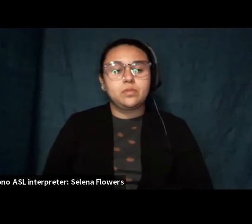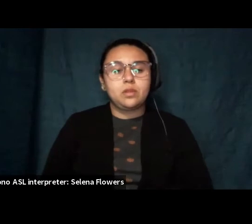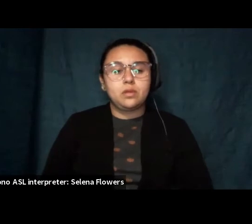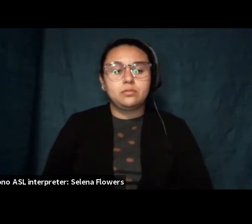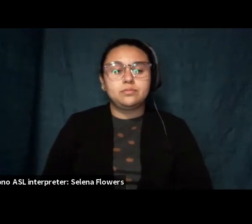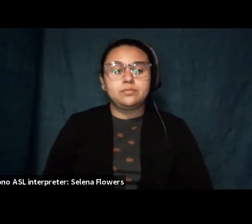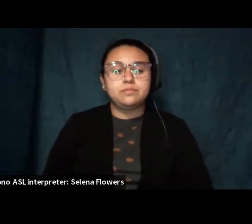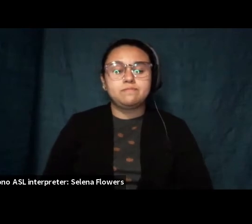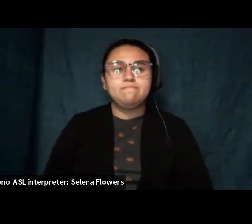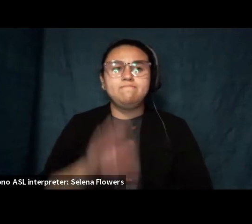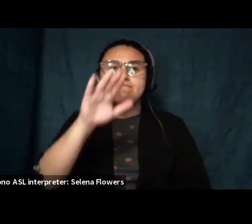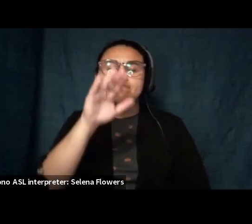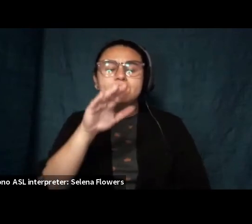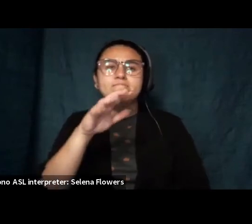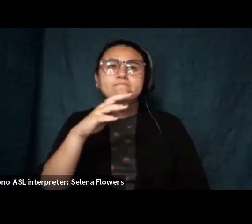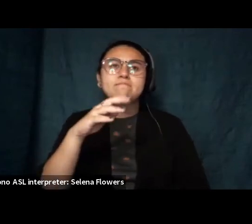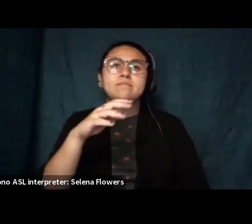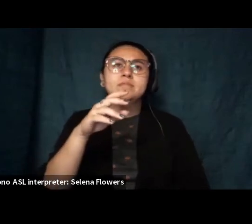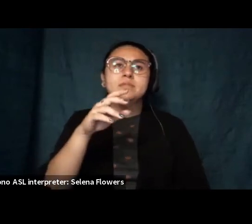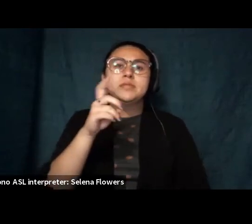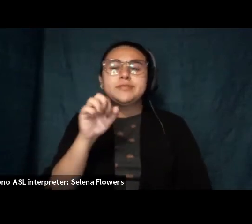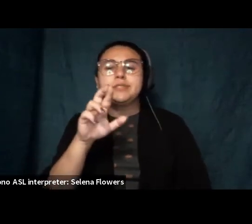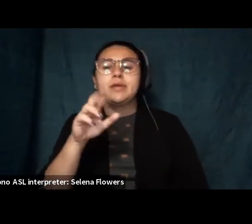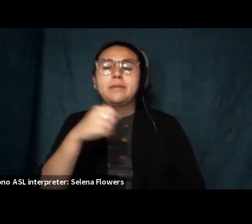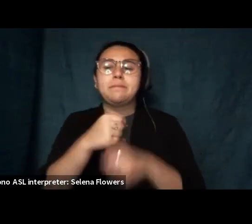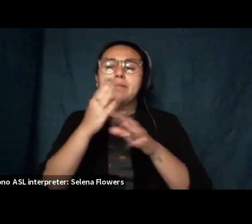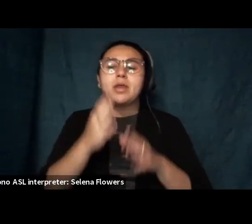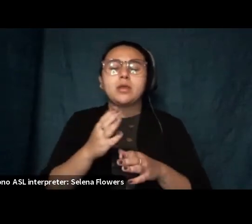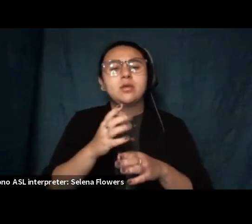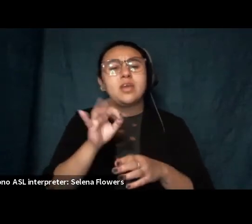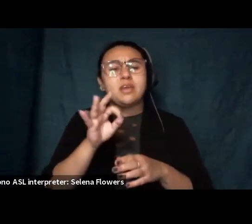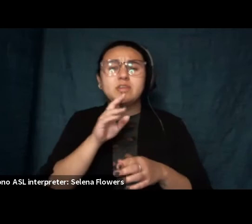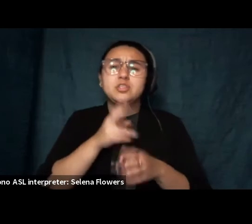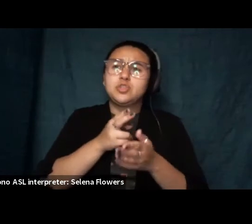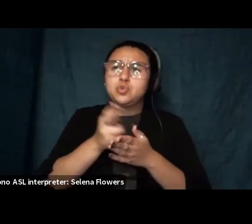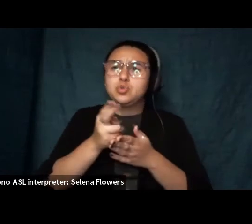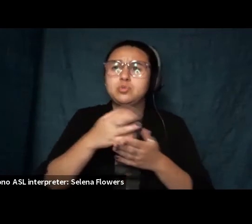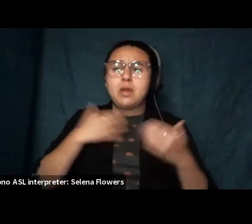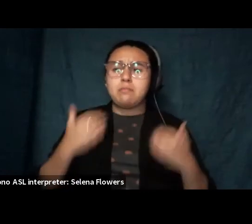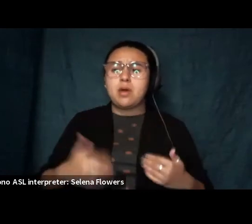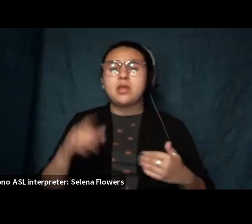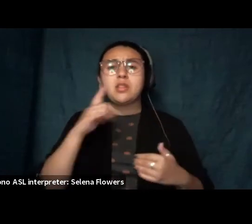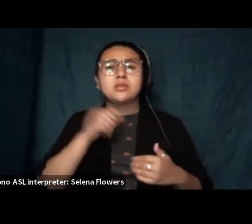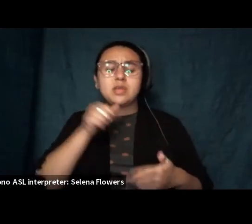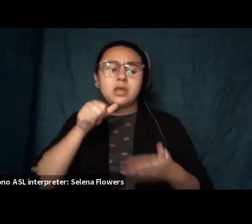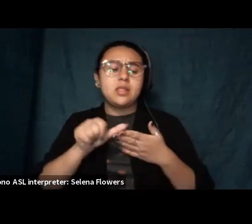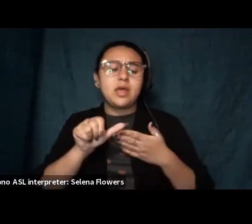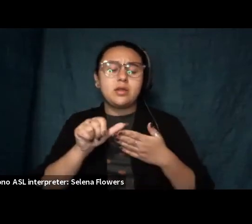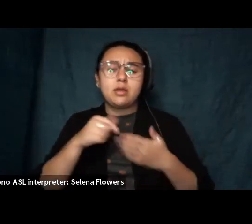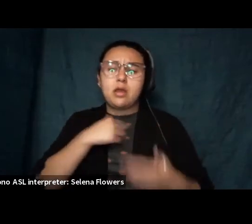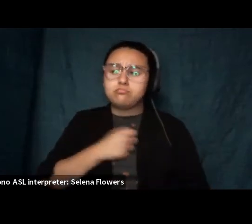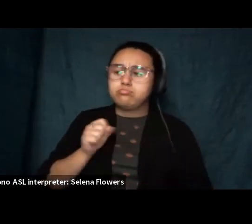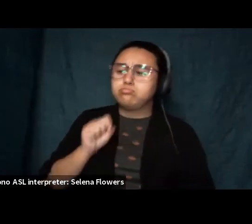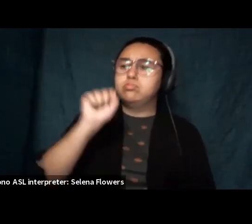dear maker even if it's true my body's just a transitory letter a note you sent a piece of paper covered with your